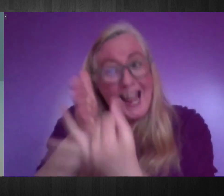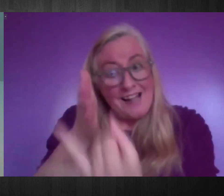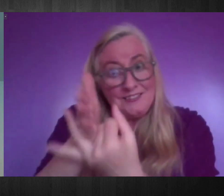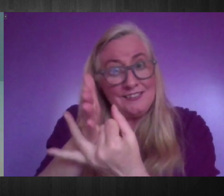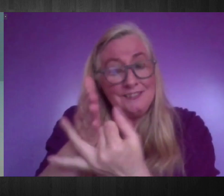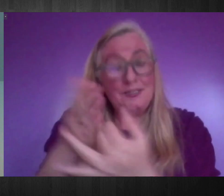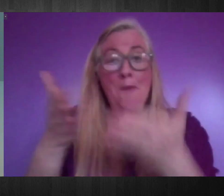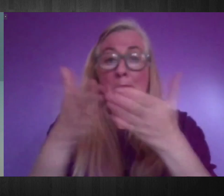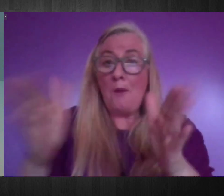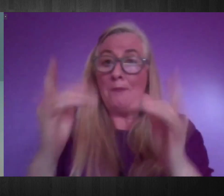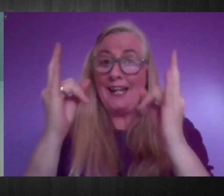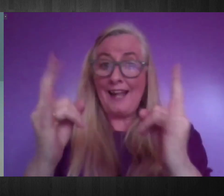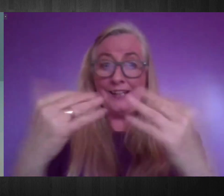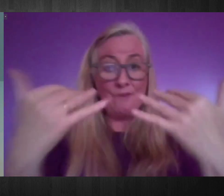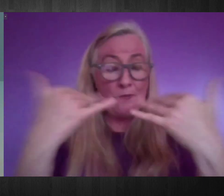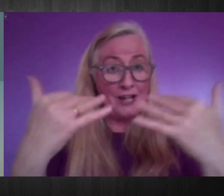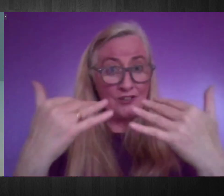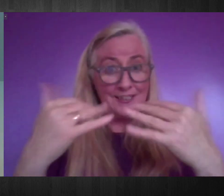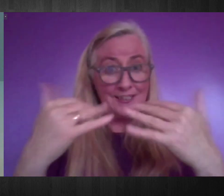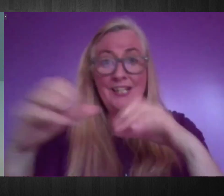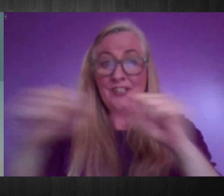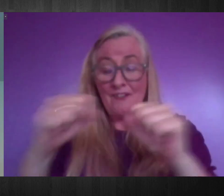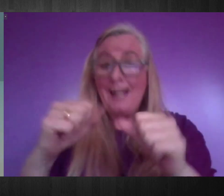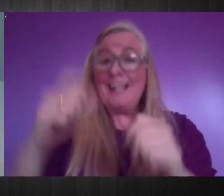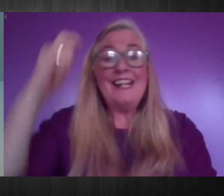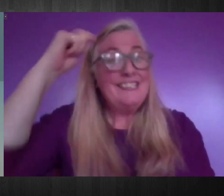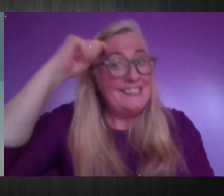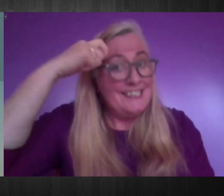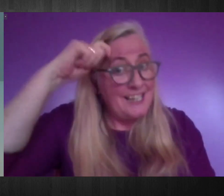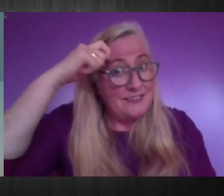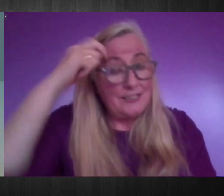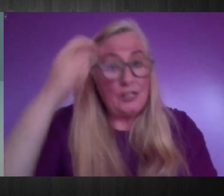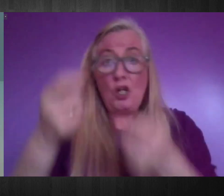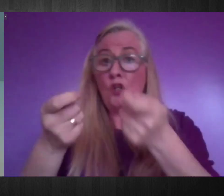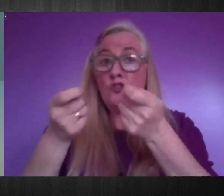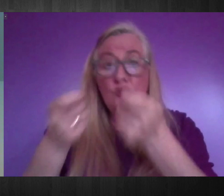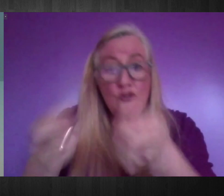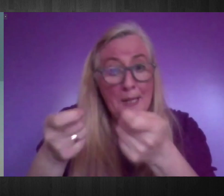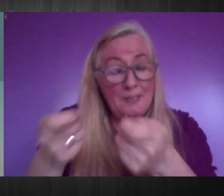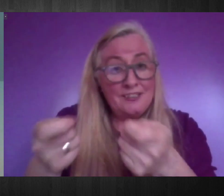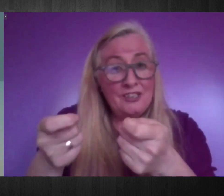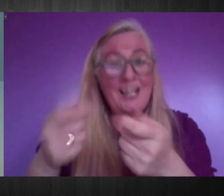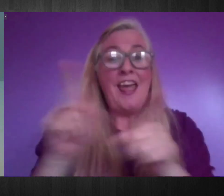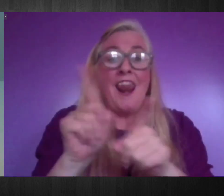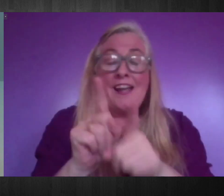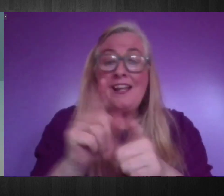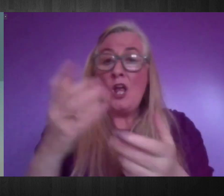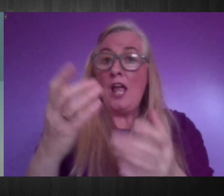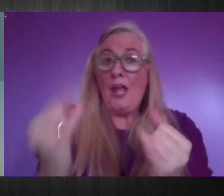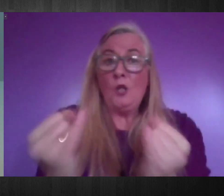health care services for COVID testing and treatment, in particular the triage of acute health